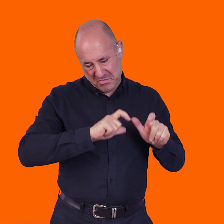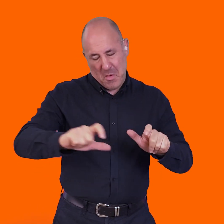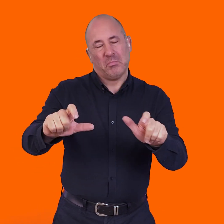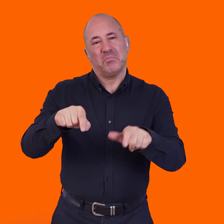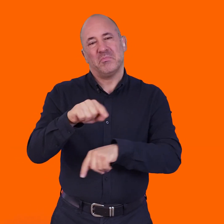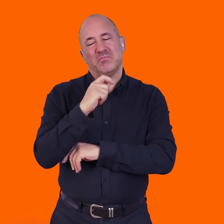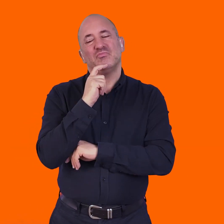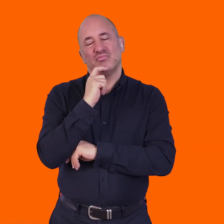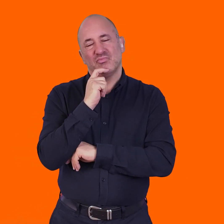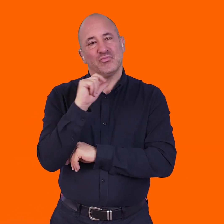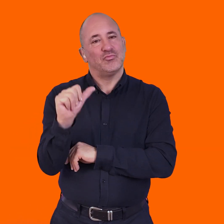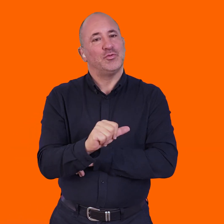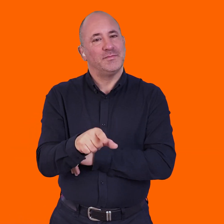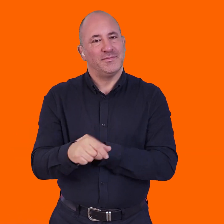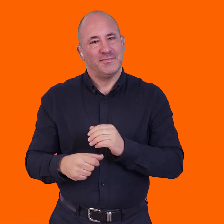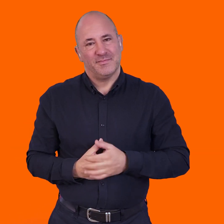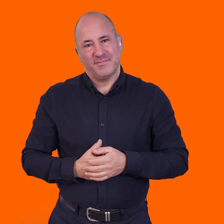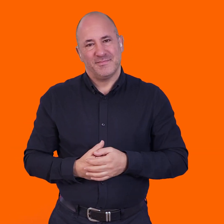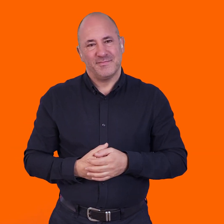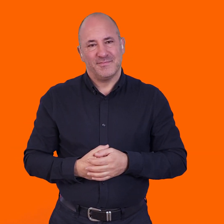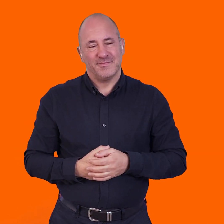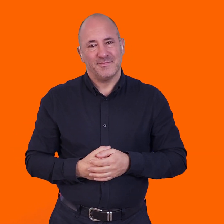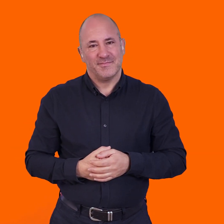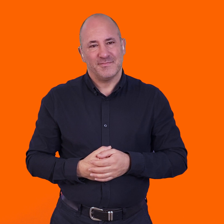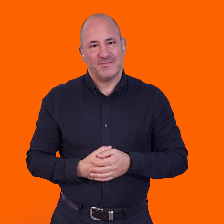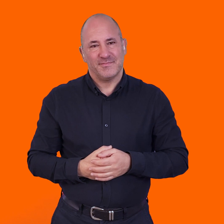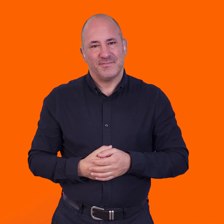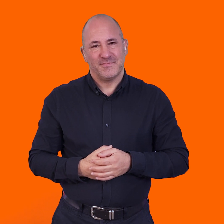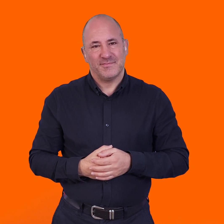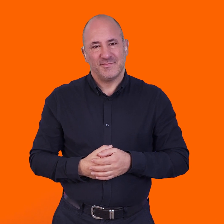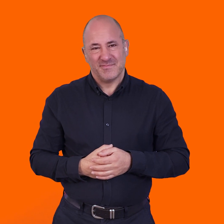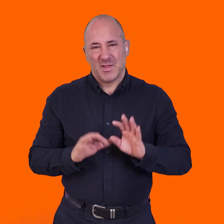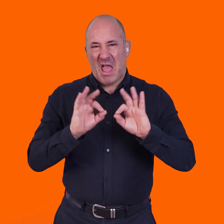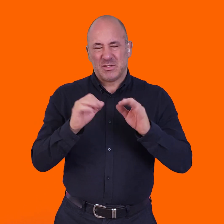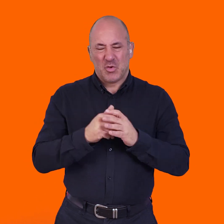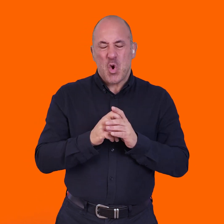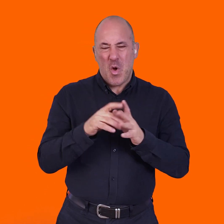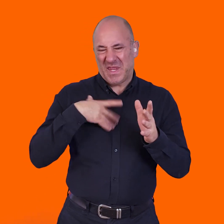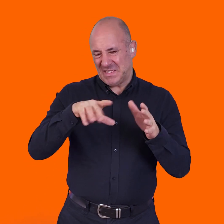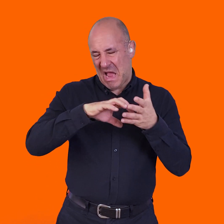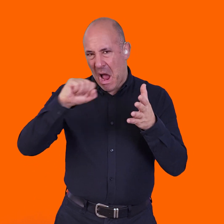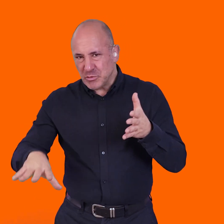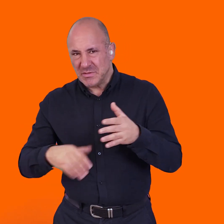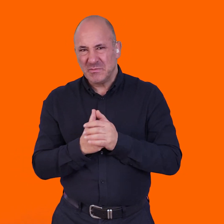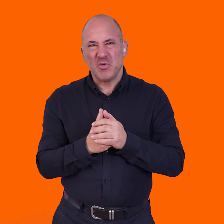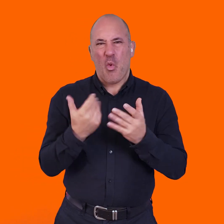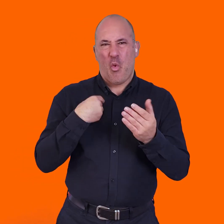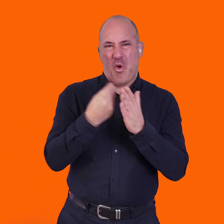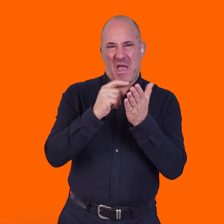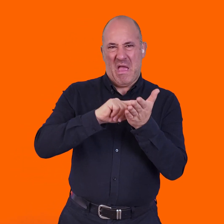technologies will be accessible, the technologies will be sustainable. They won't be about extraction, they won't be about capital, because